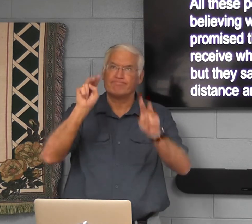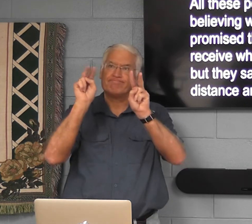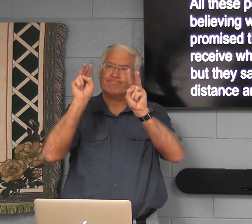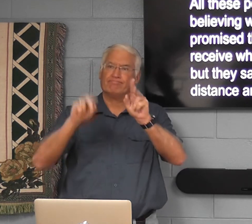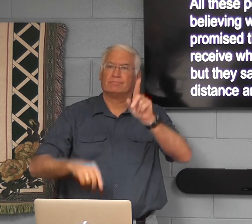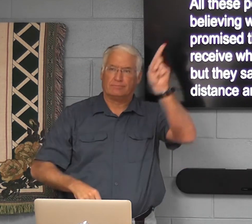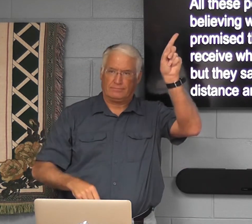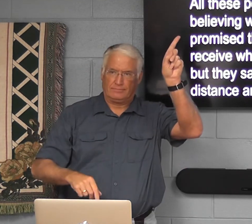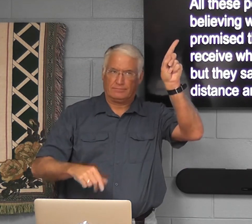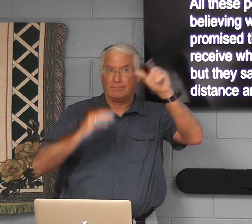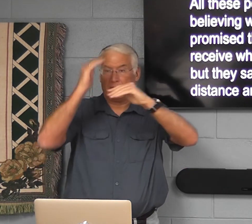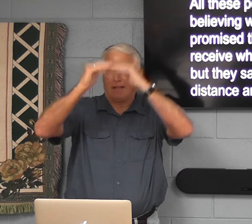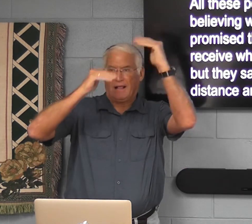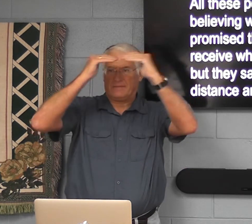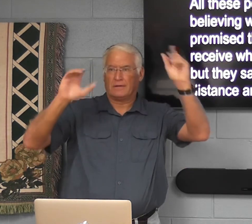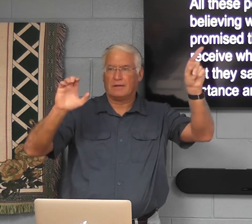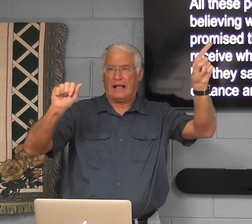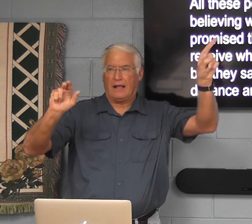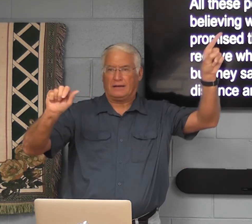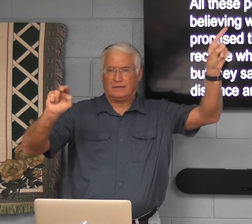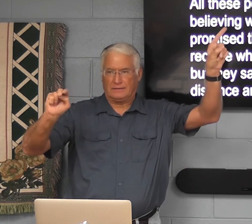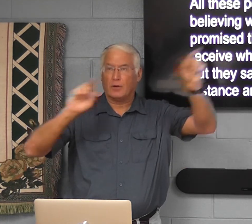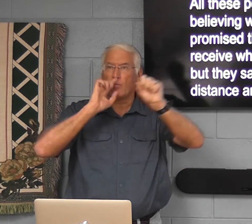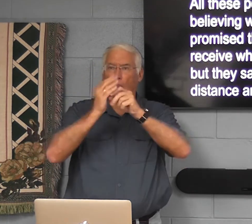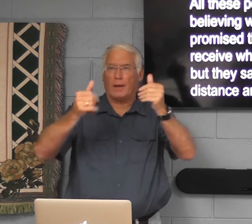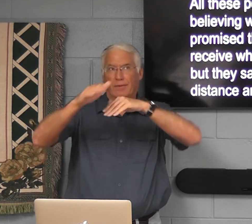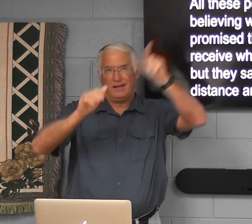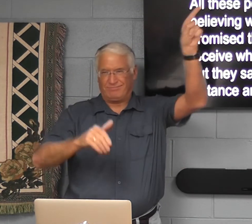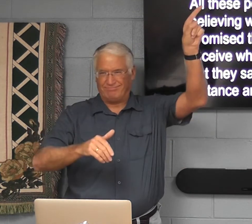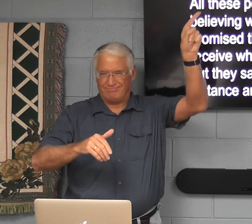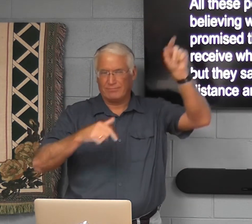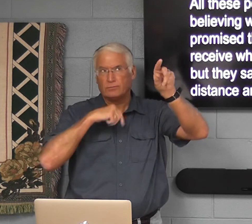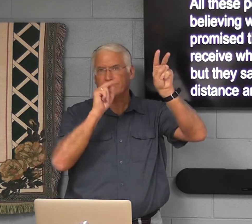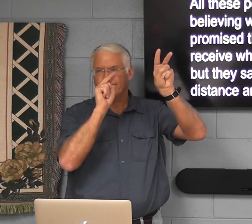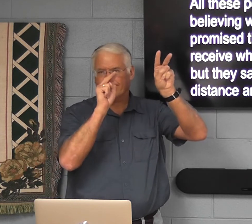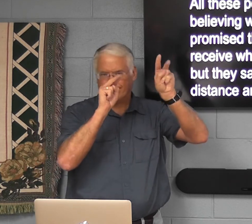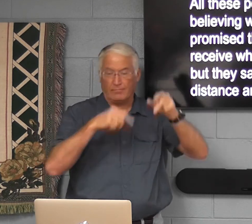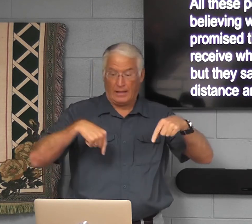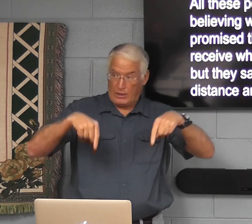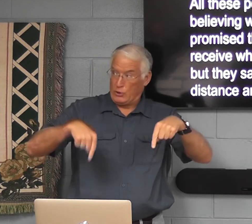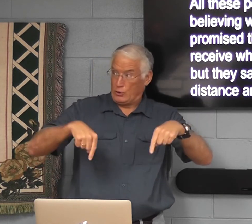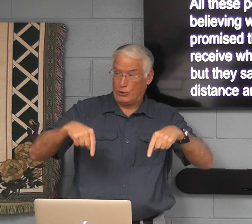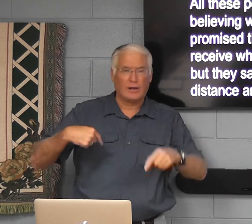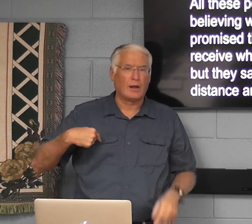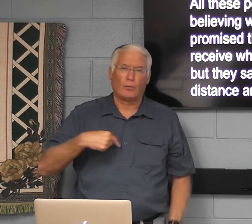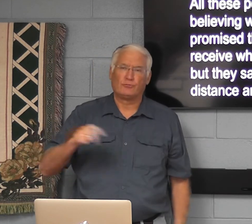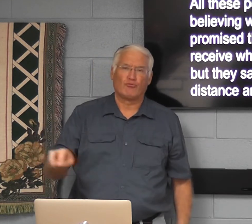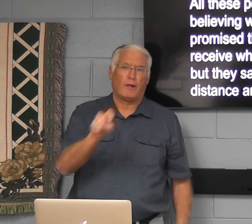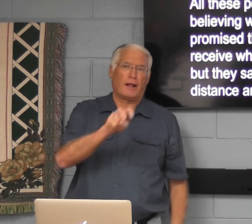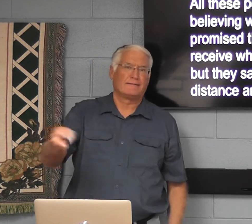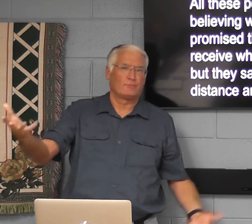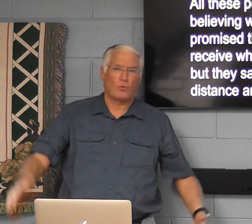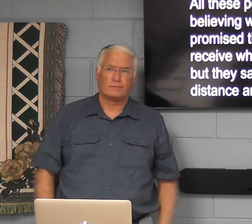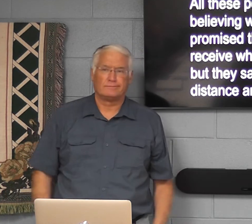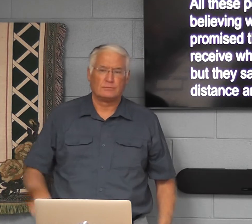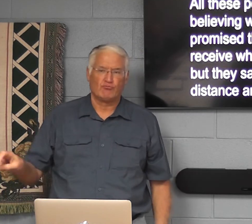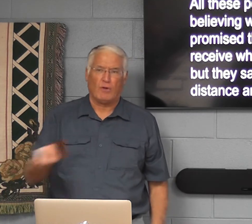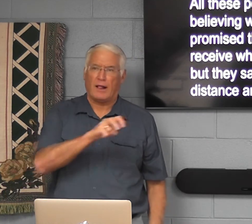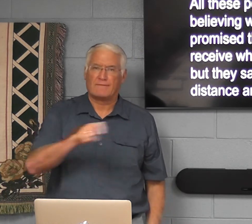Just as we look forward to heaven. That's our Canaan, our promised land. We're just no man's here.